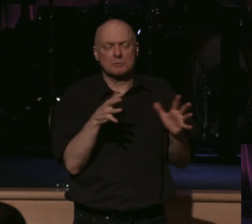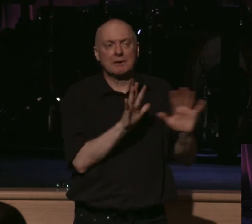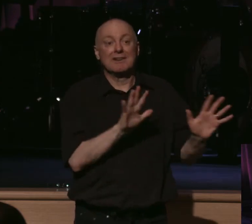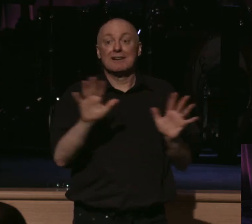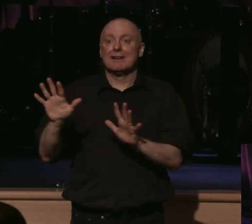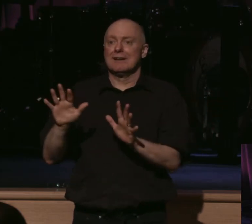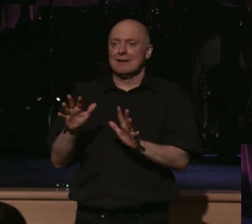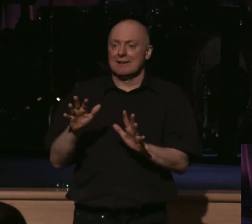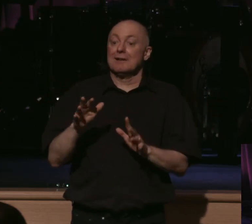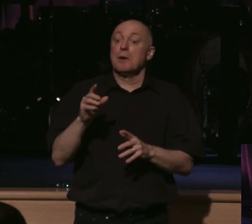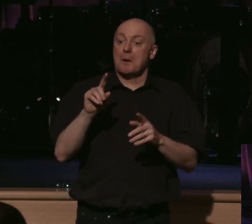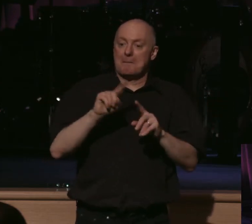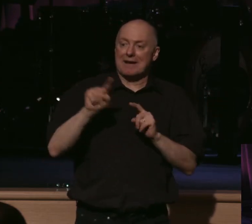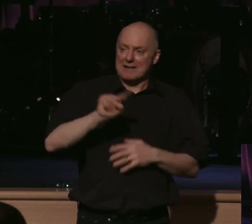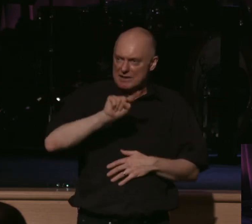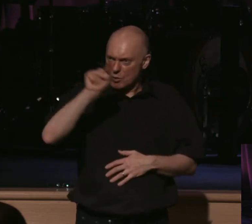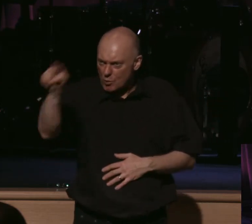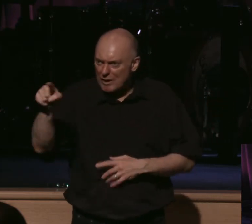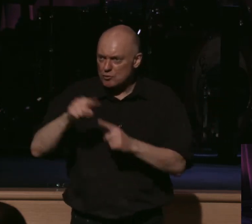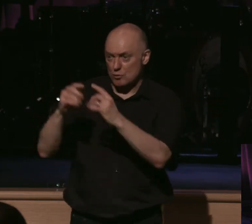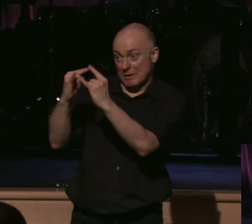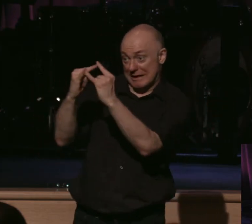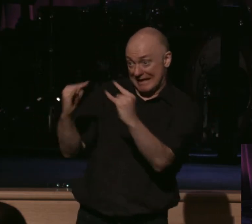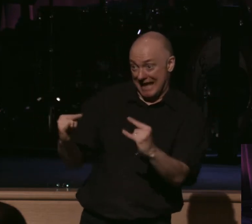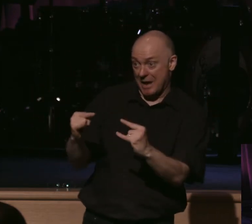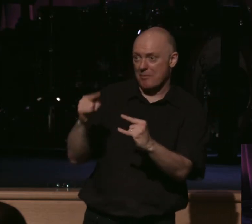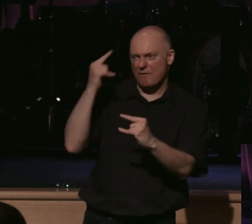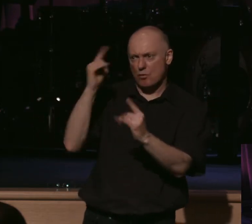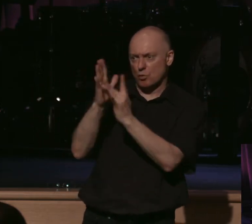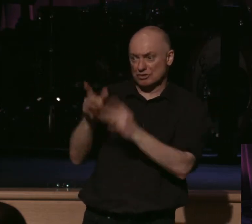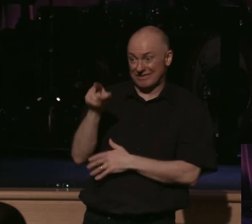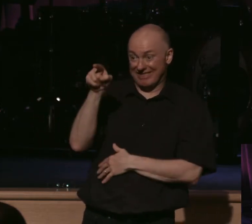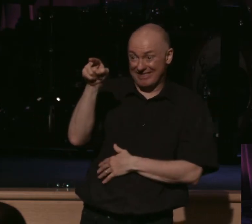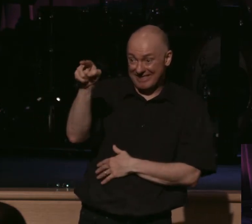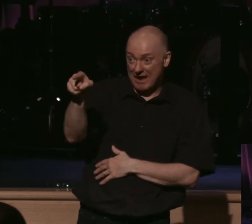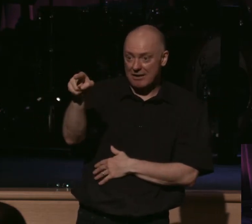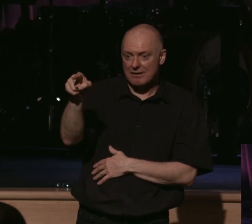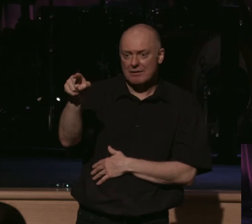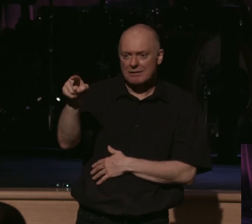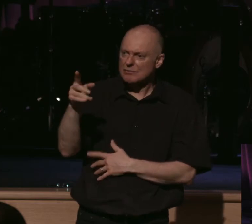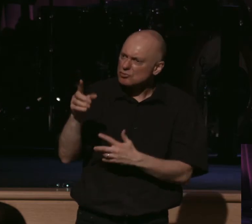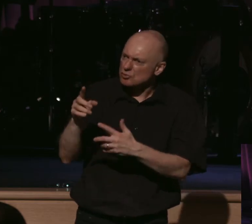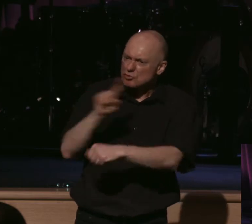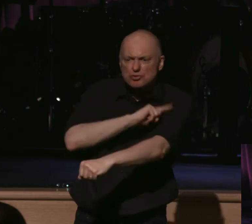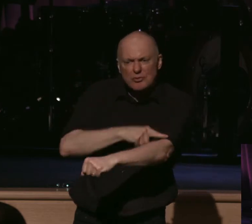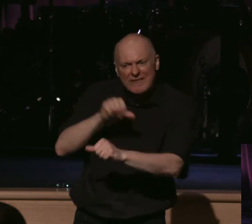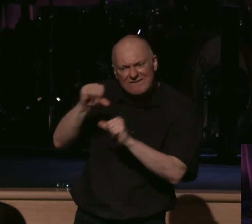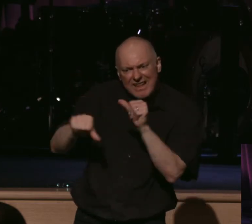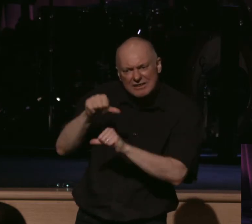Staines had attended a jungle camp, an annual gathering of Christians of the area to strengthen fellowship and for teaching.